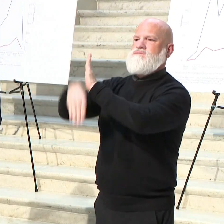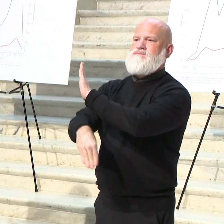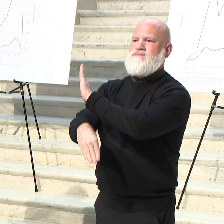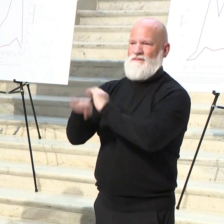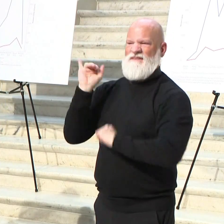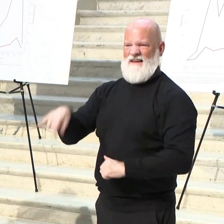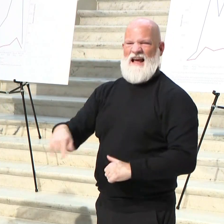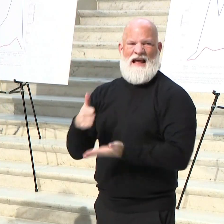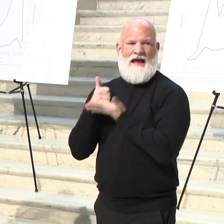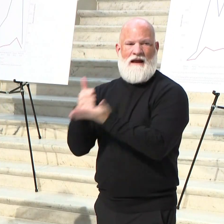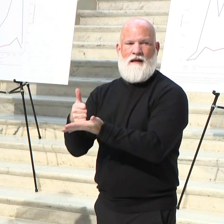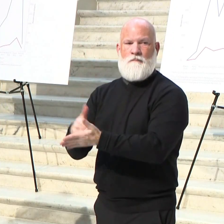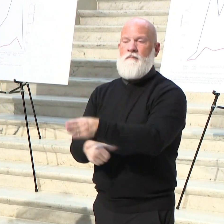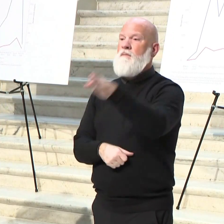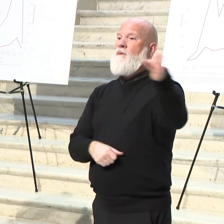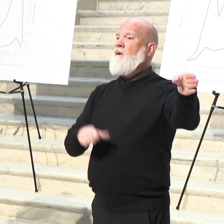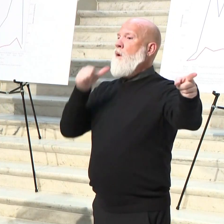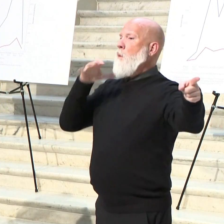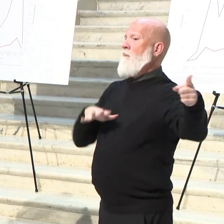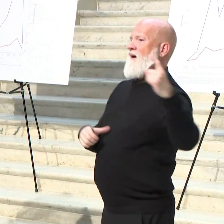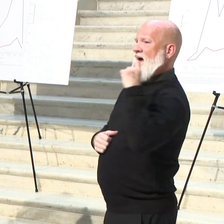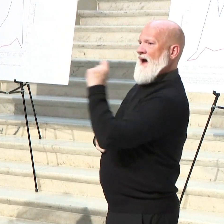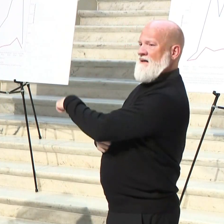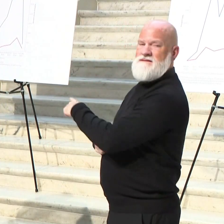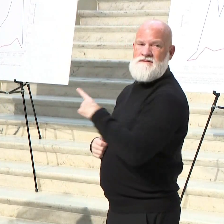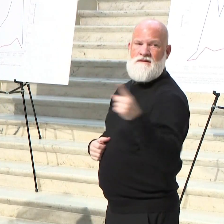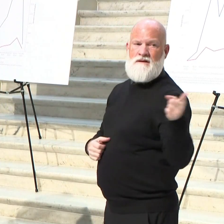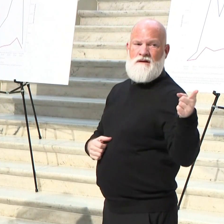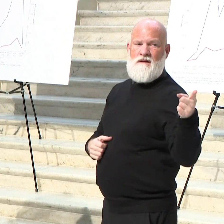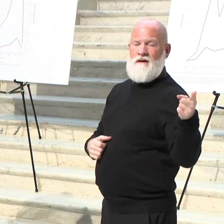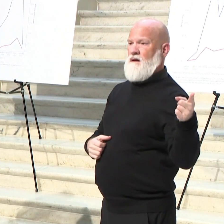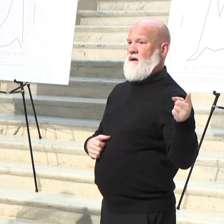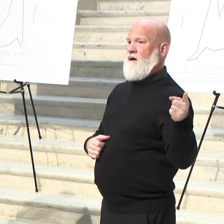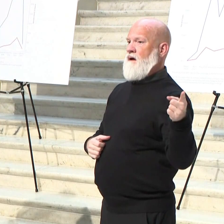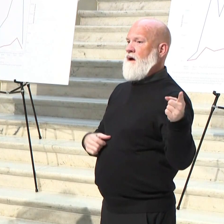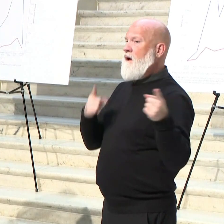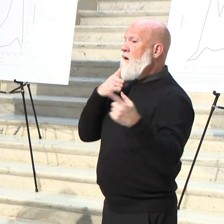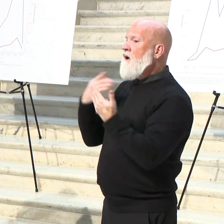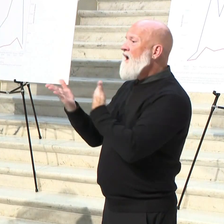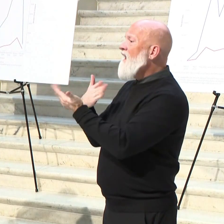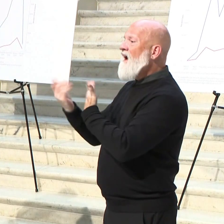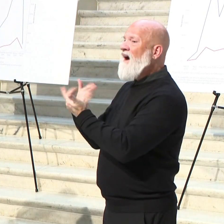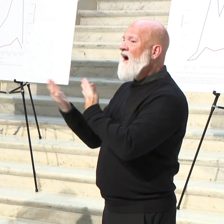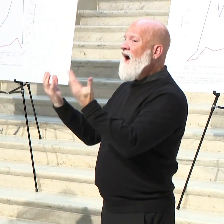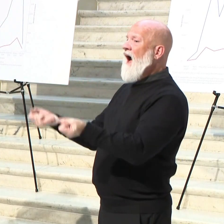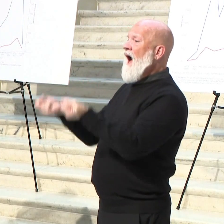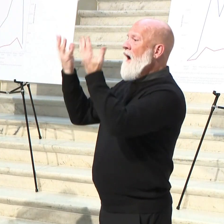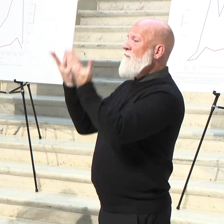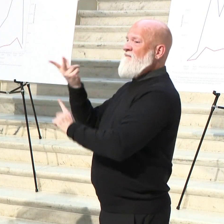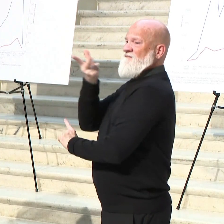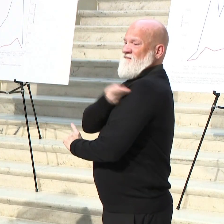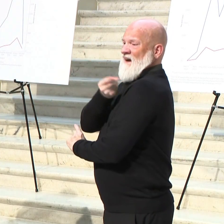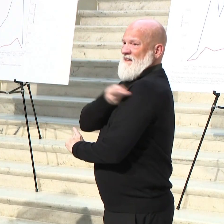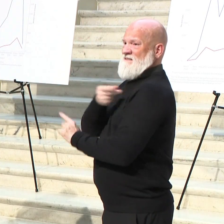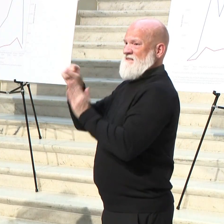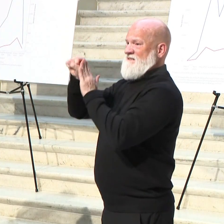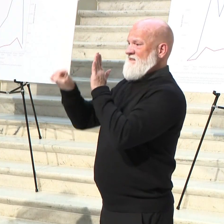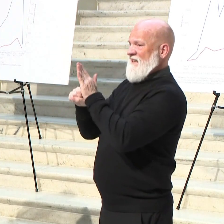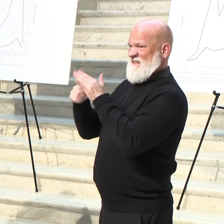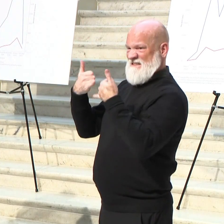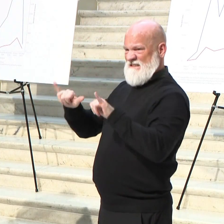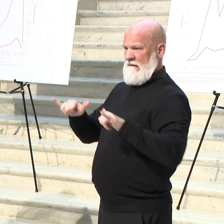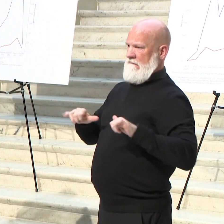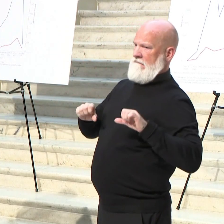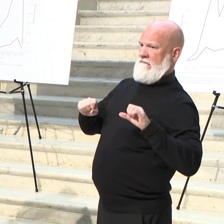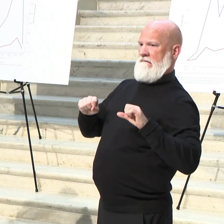Governor, no matter how much the state expands vaccine access, there's still hesitancy, right? And the Kaiser Family Foundation says that Republicans